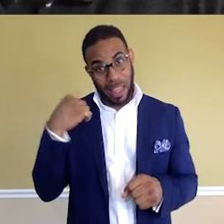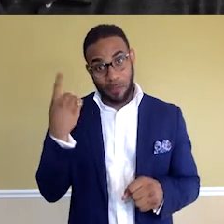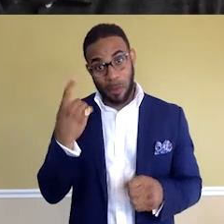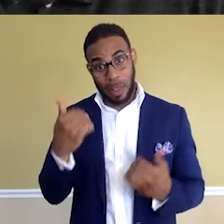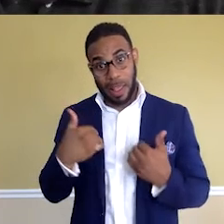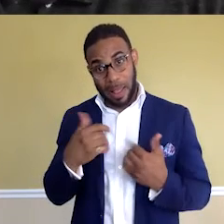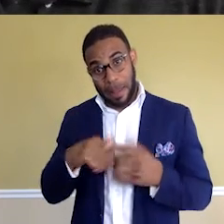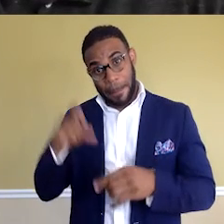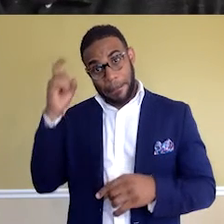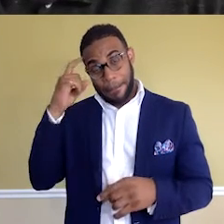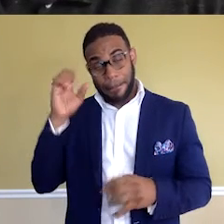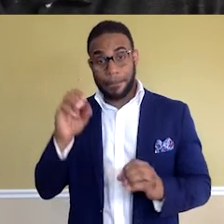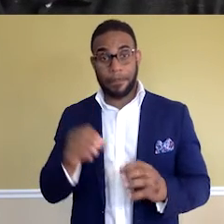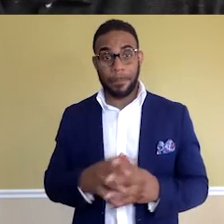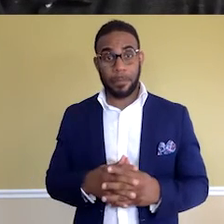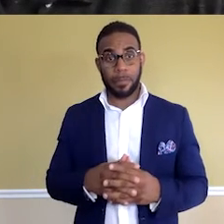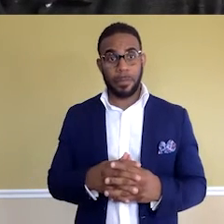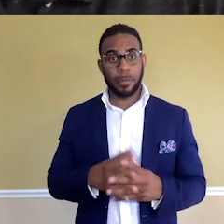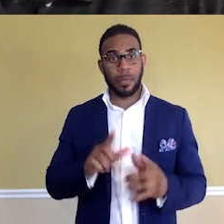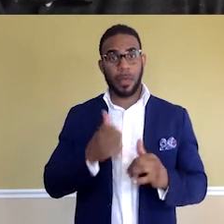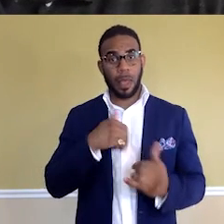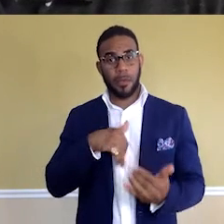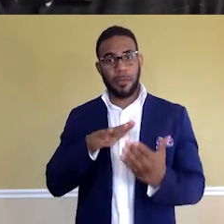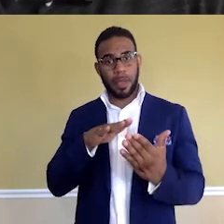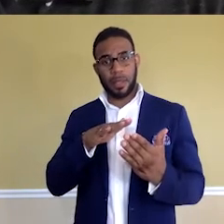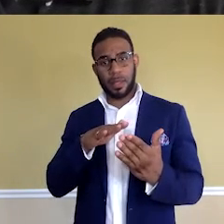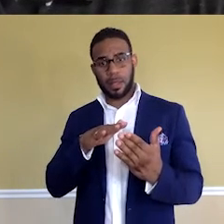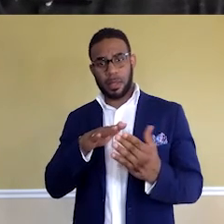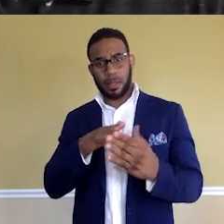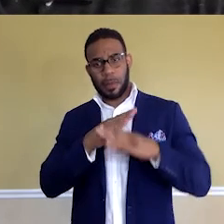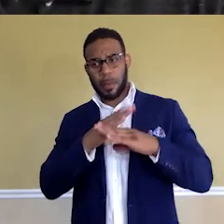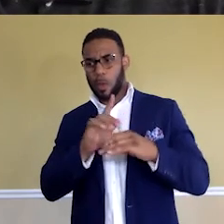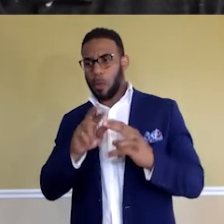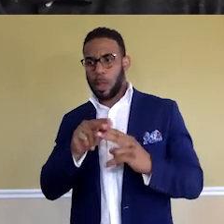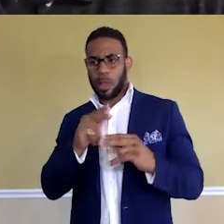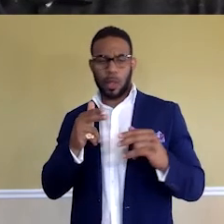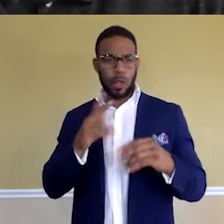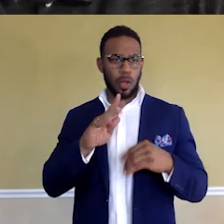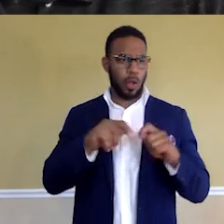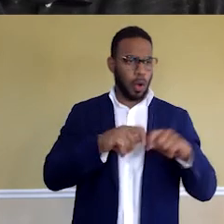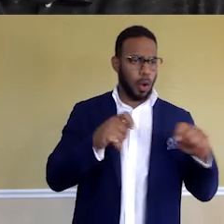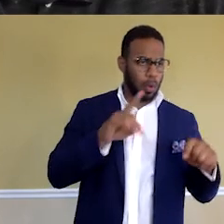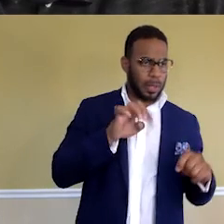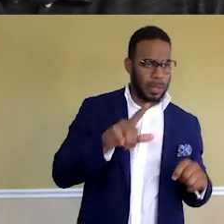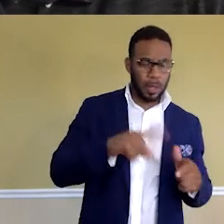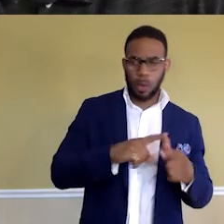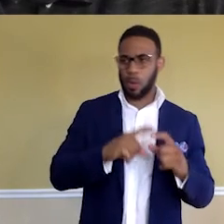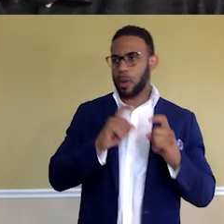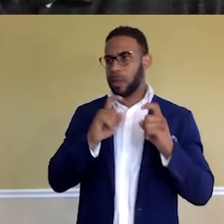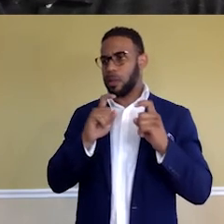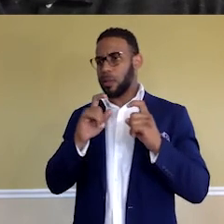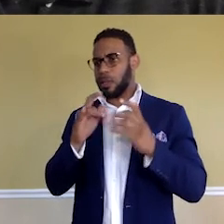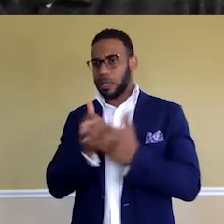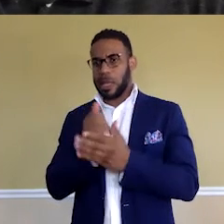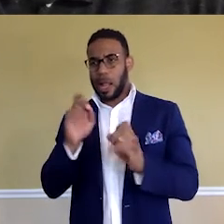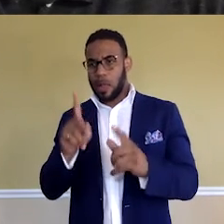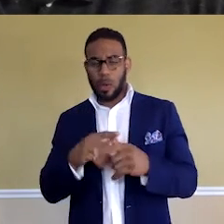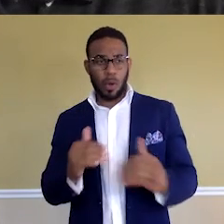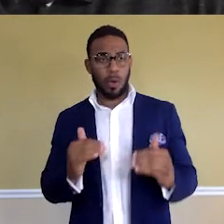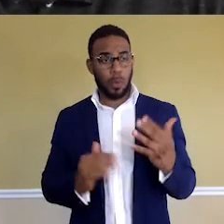that in mind. So, you know, when I would face those barriers, man, whether it was closing a deal or whether it was getting an opportunity or moving up the ranks,